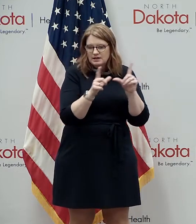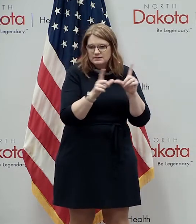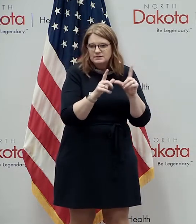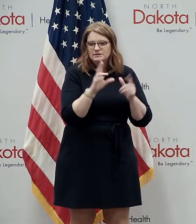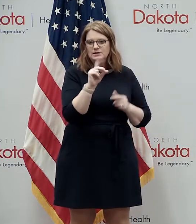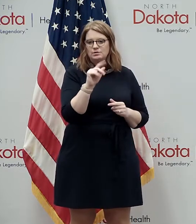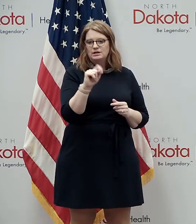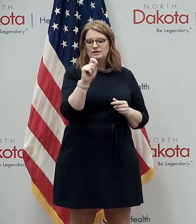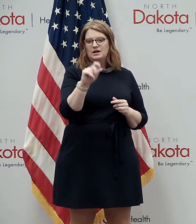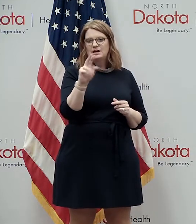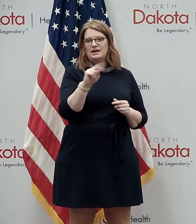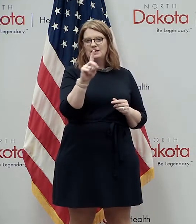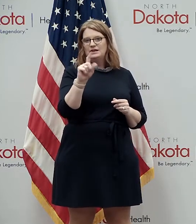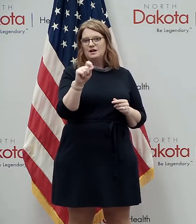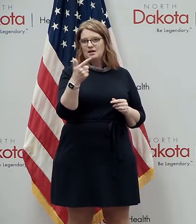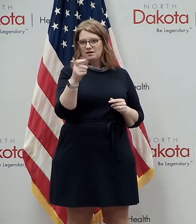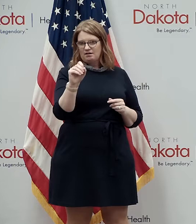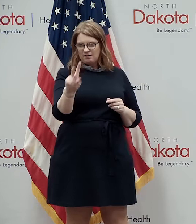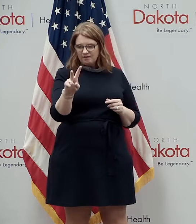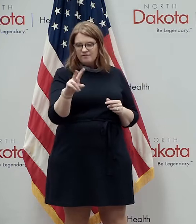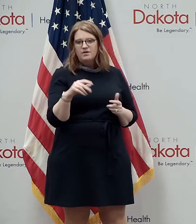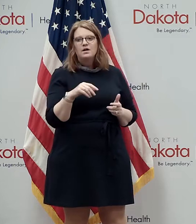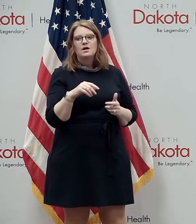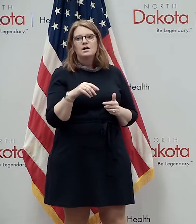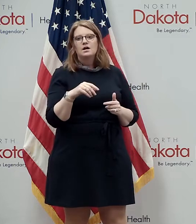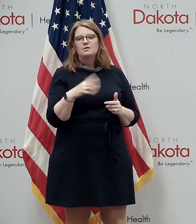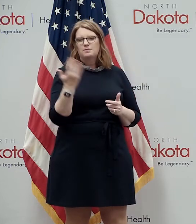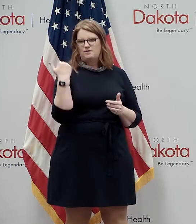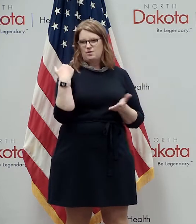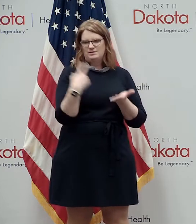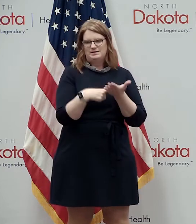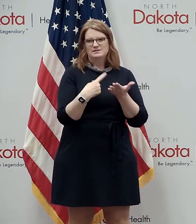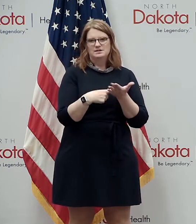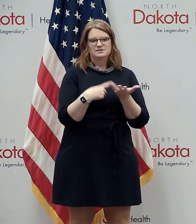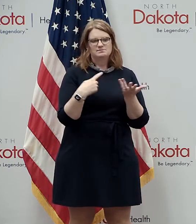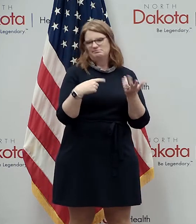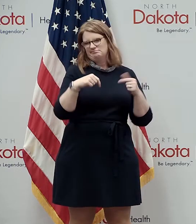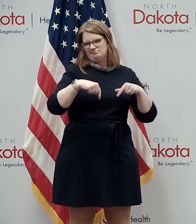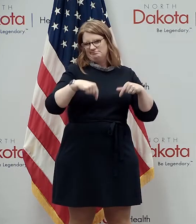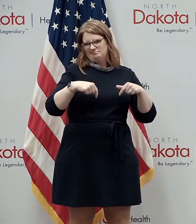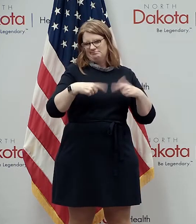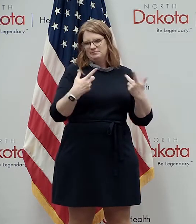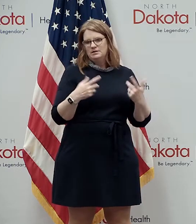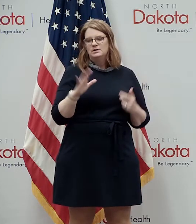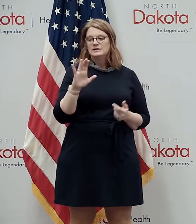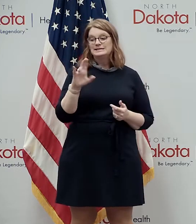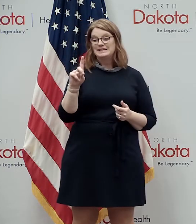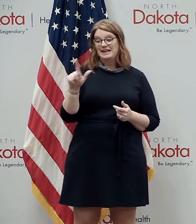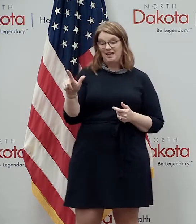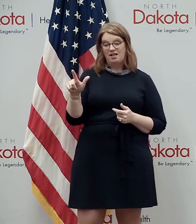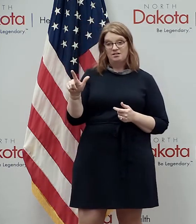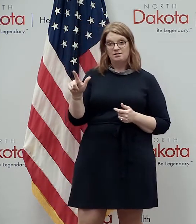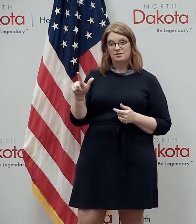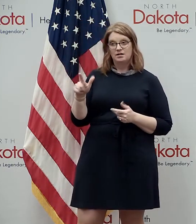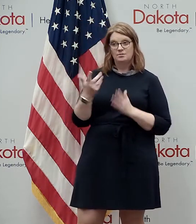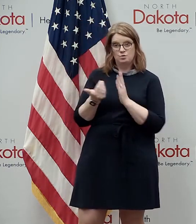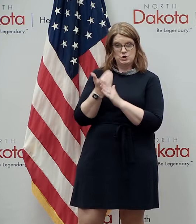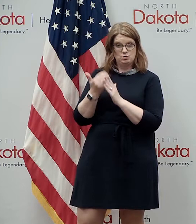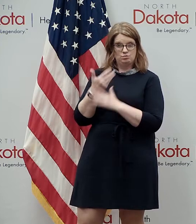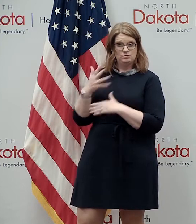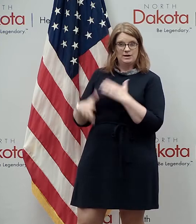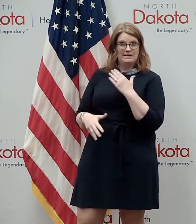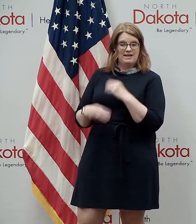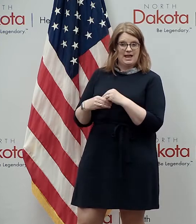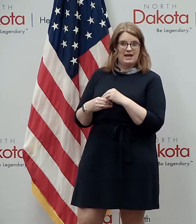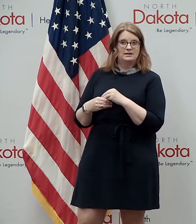dot.nd.gov and as you recall we talked about those earlier here but cdl or commercial driver's license renewals were added